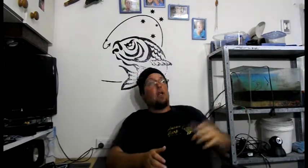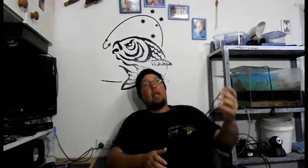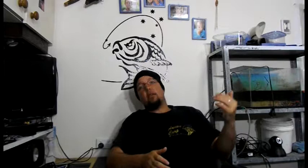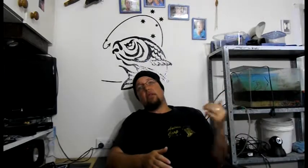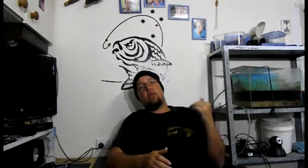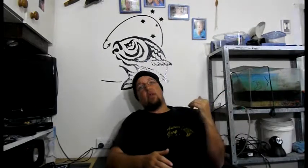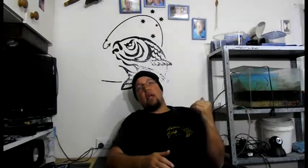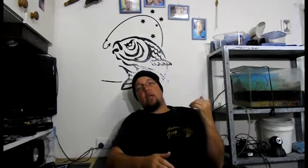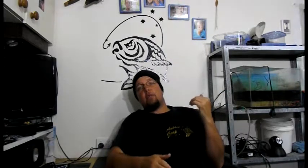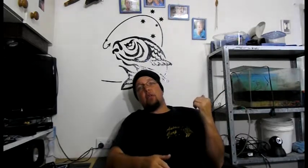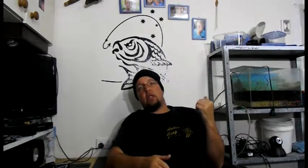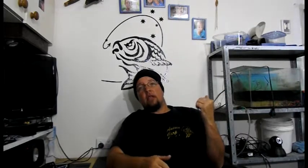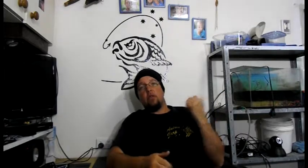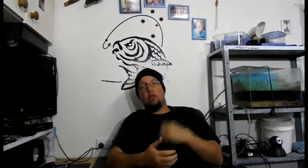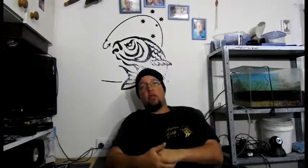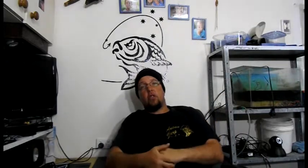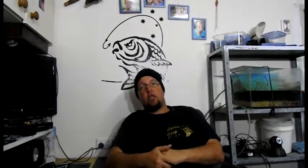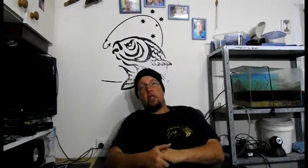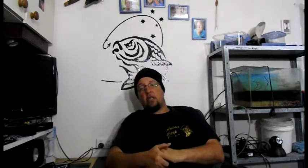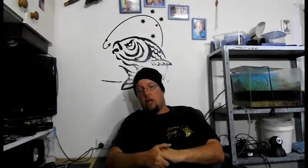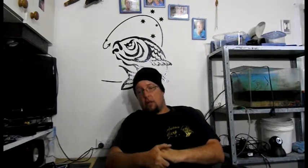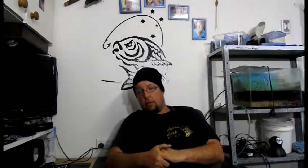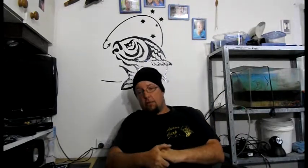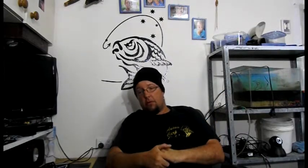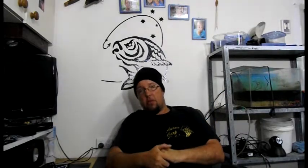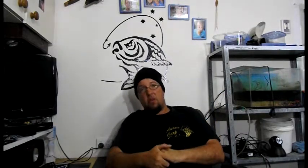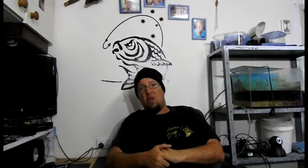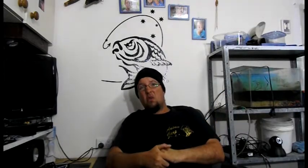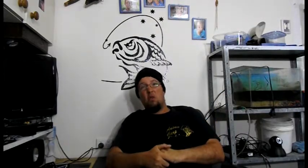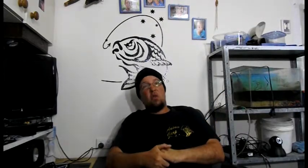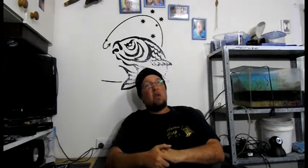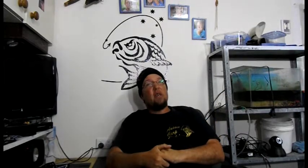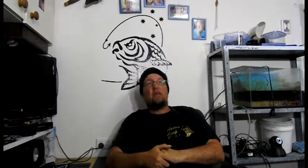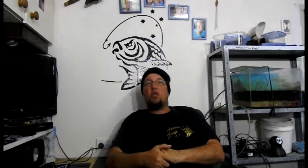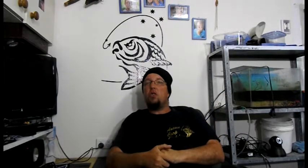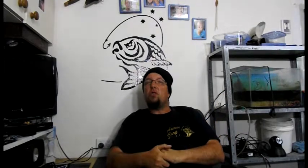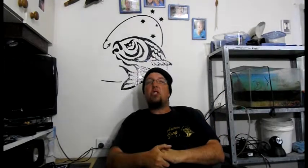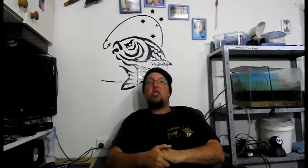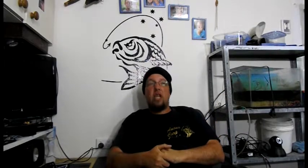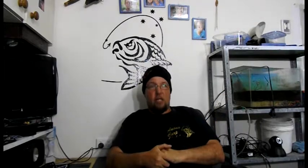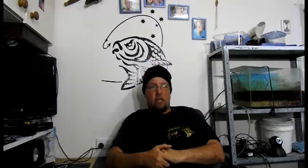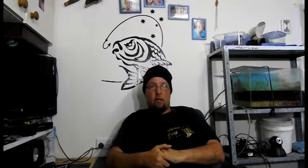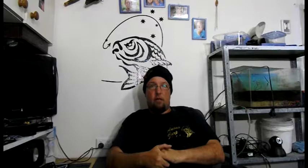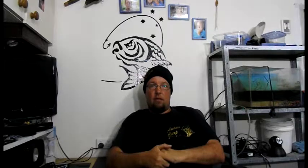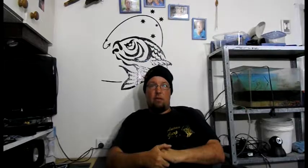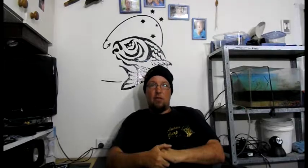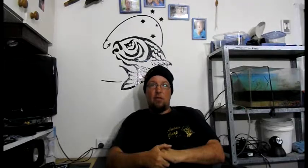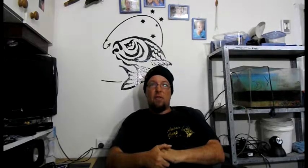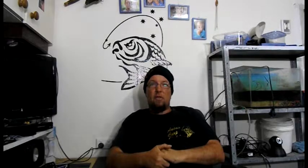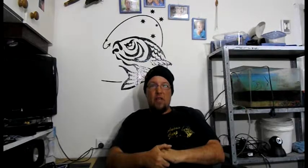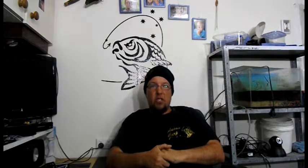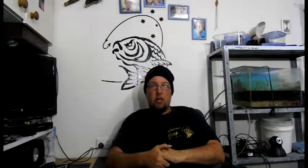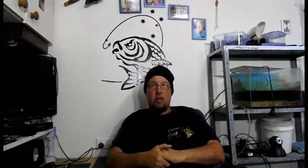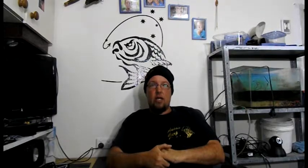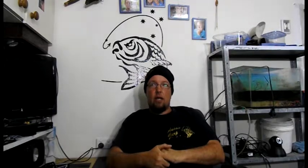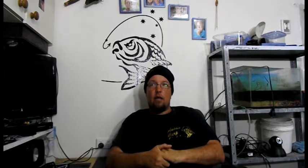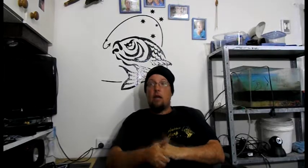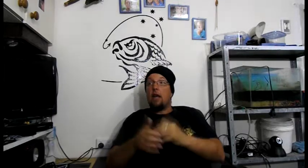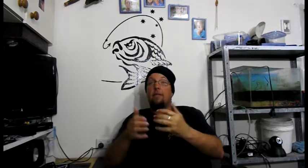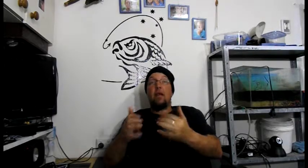can guarantee you, any person living on the street as a homeless person would not give two shits what sort of fish they're eating. If they're